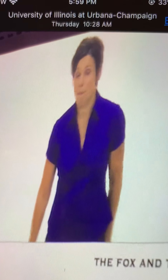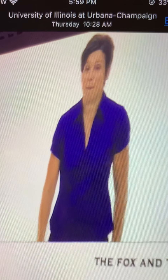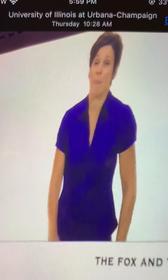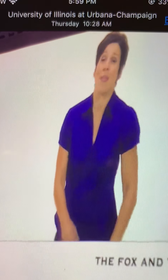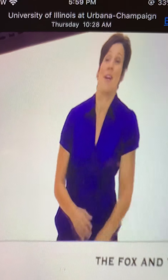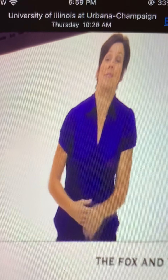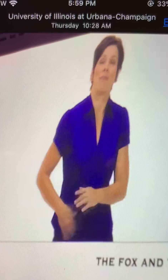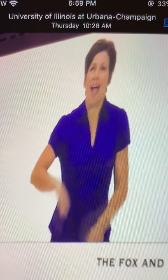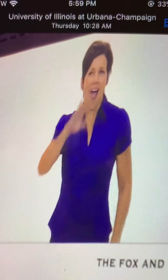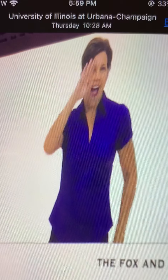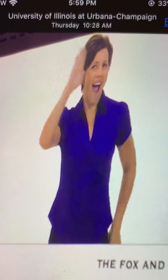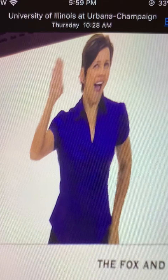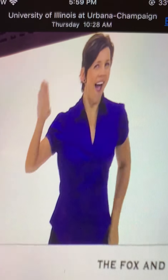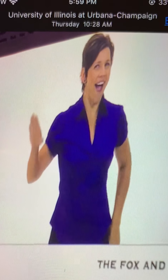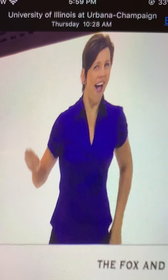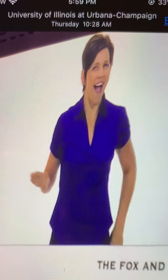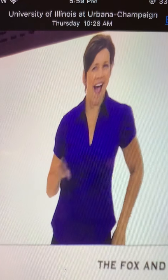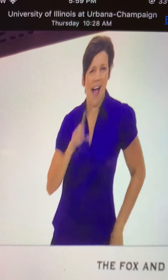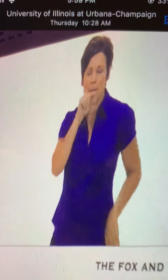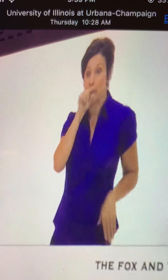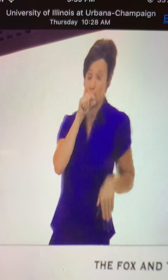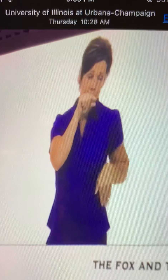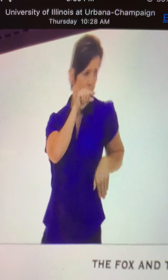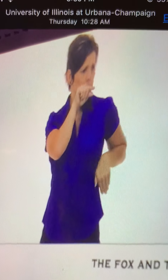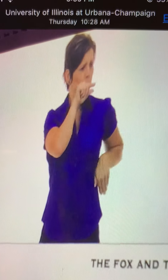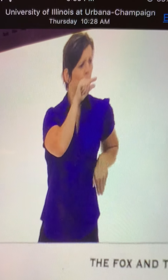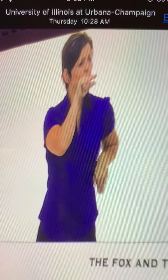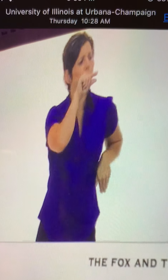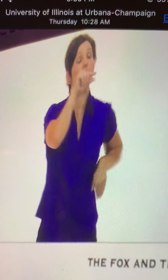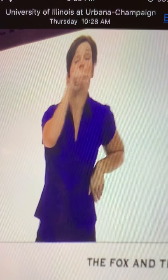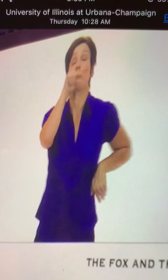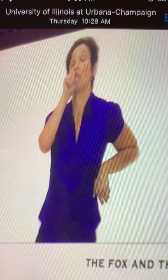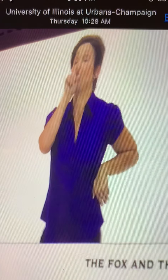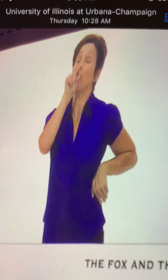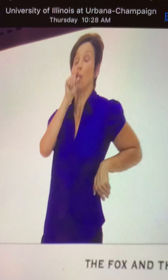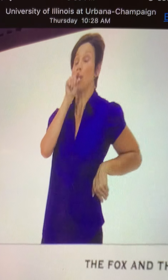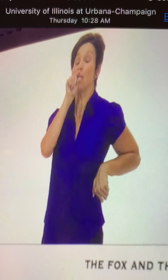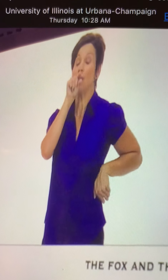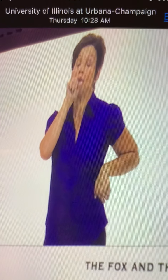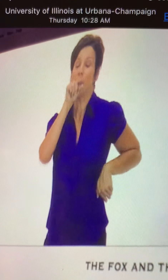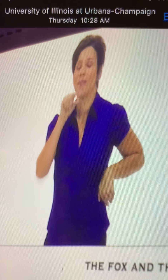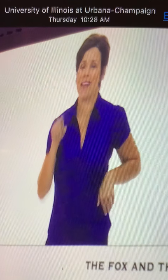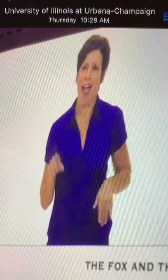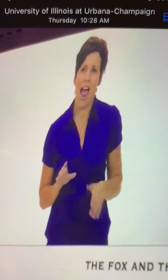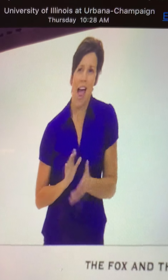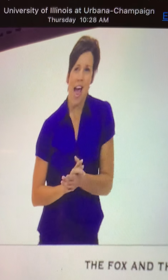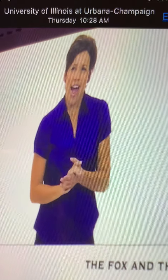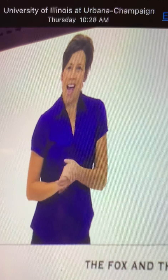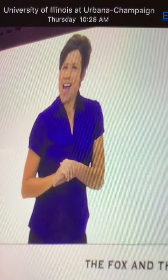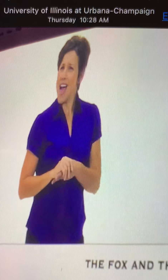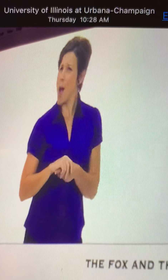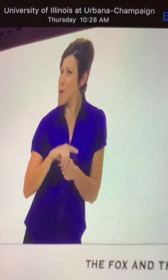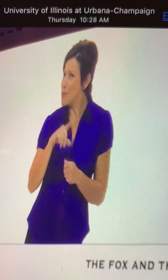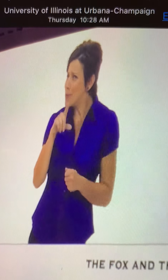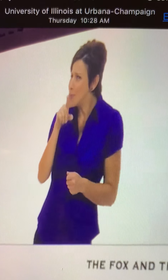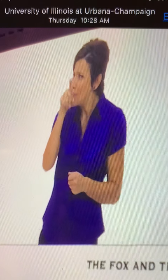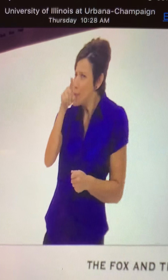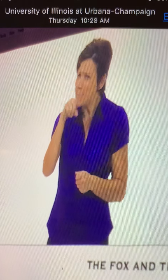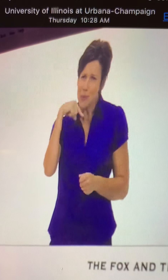of those close quarters engagements, though, this gun really is not the best. It definitely would not be my first choice, that I can say with confidence,